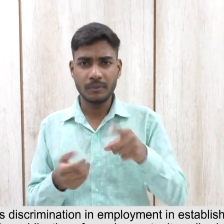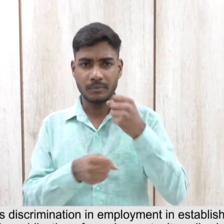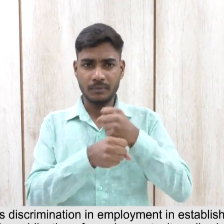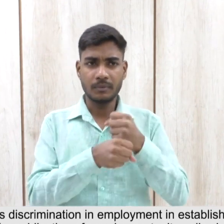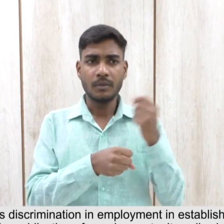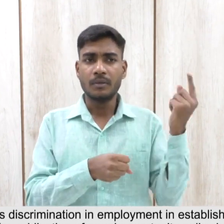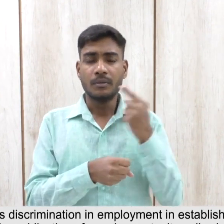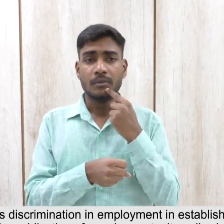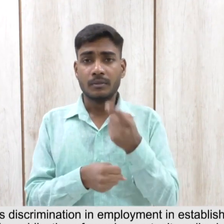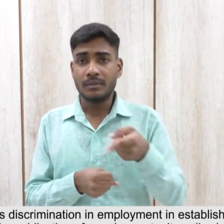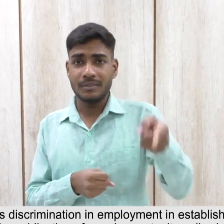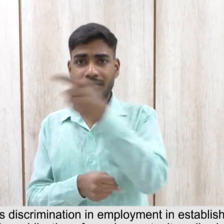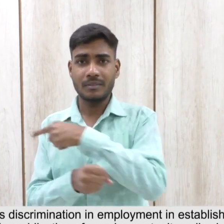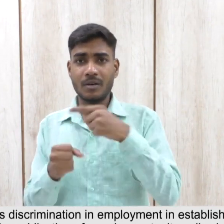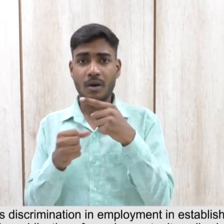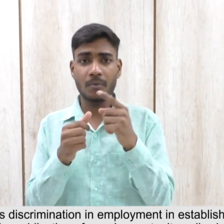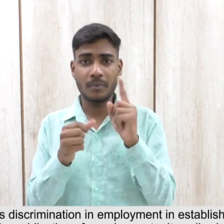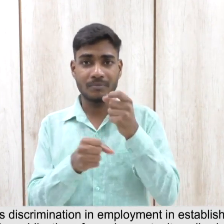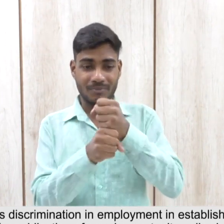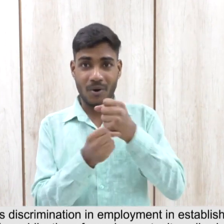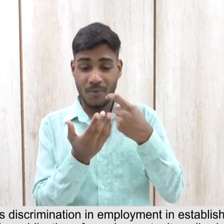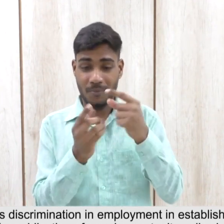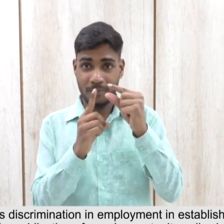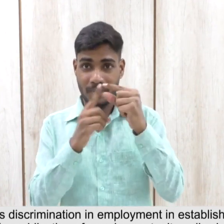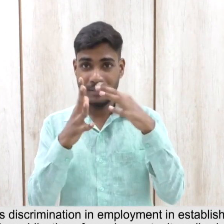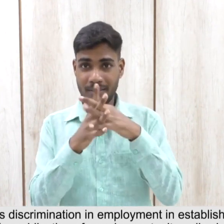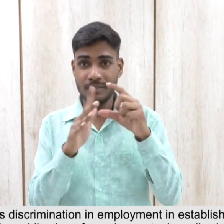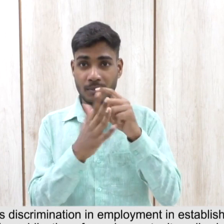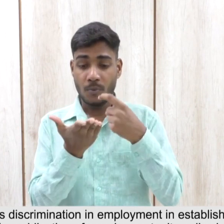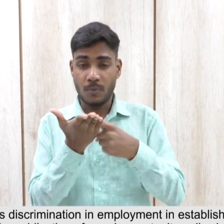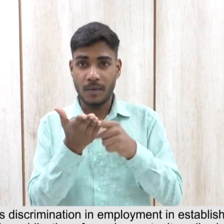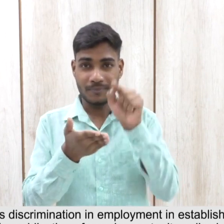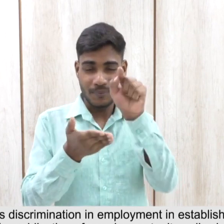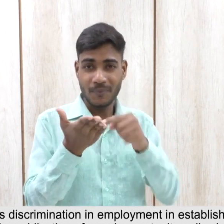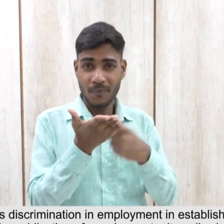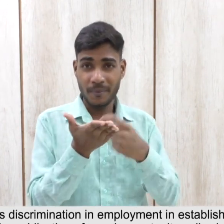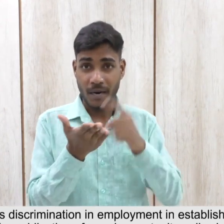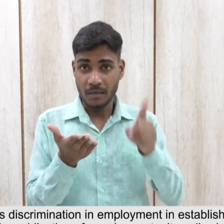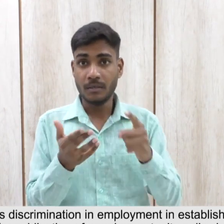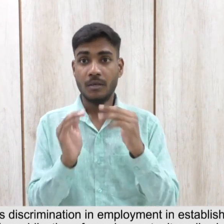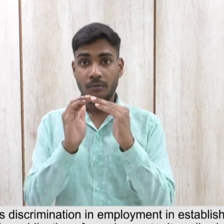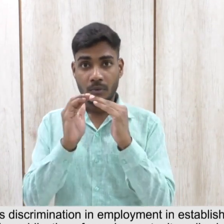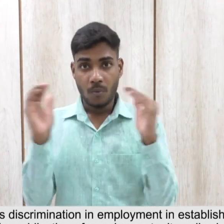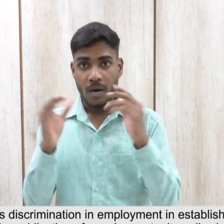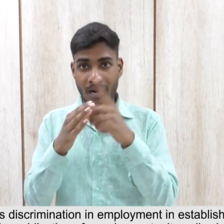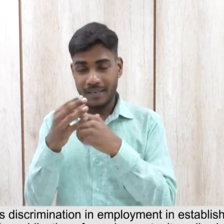It provides for publication of equal opportunity policy